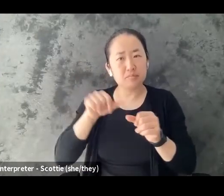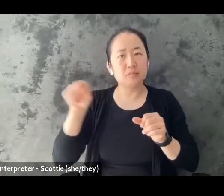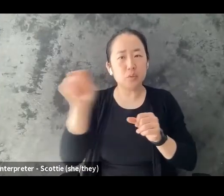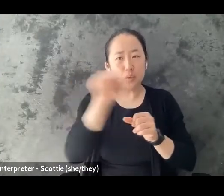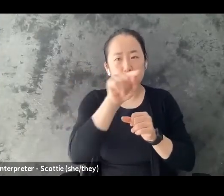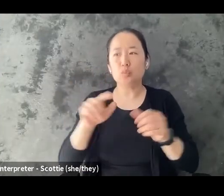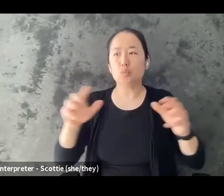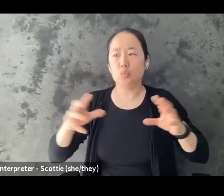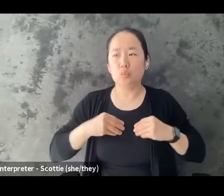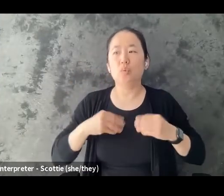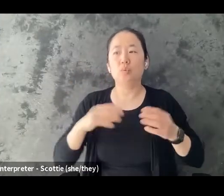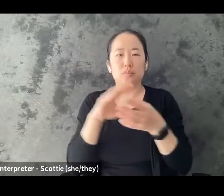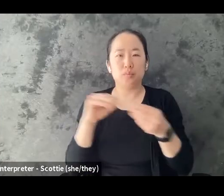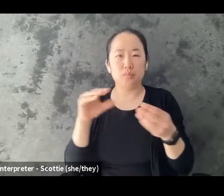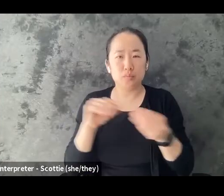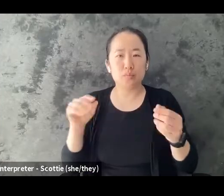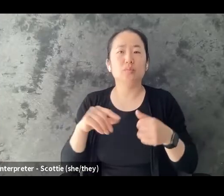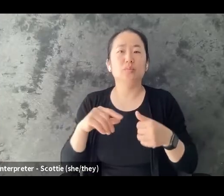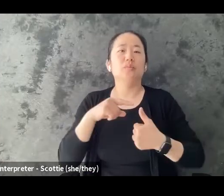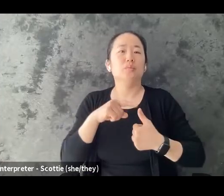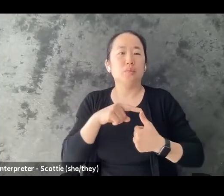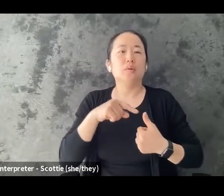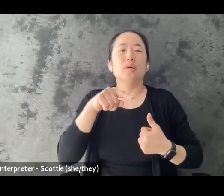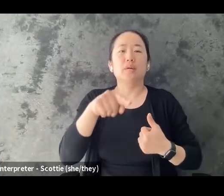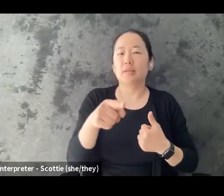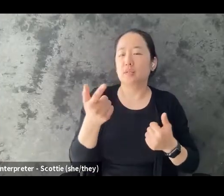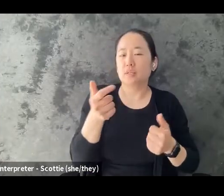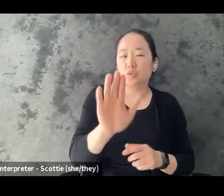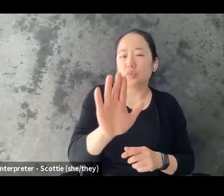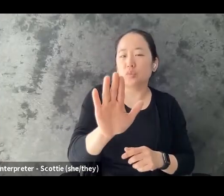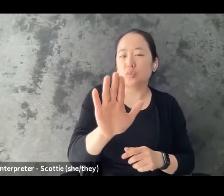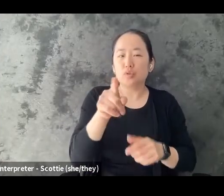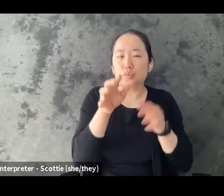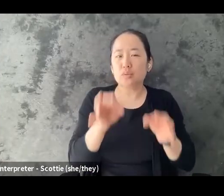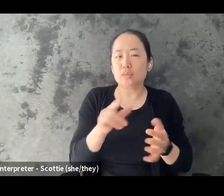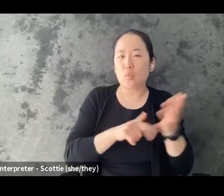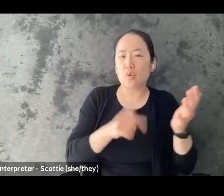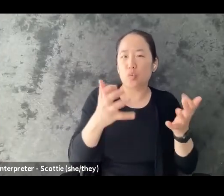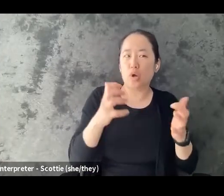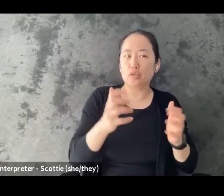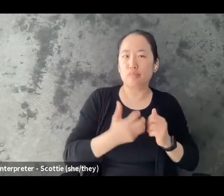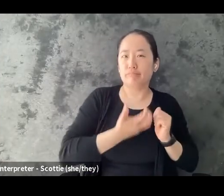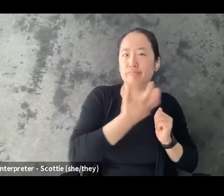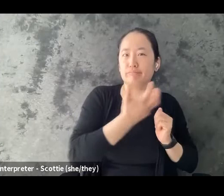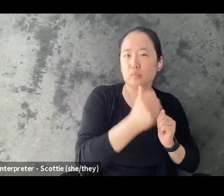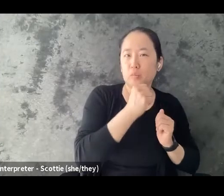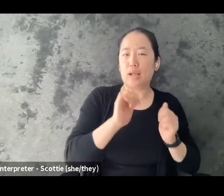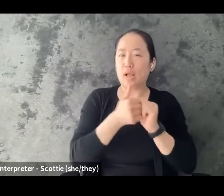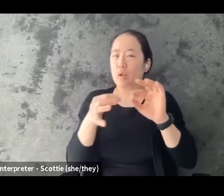the holder of your story. So you get to decide what feels right to claim. So the way you talk about your experiences and the words you